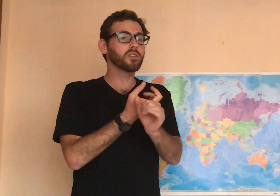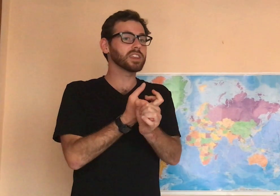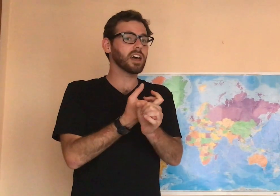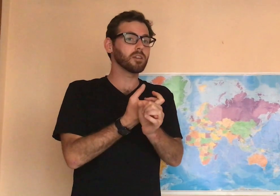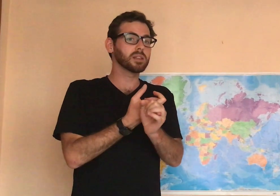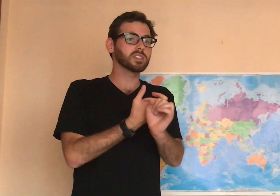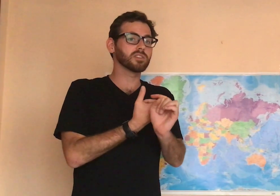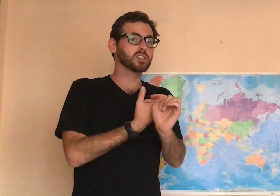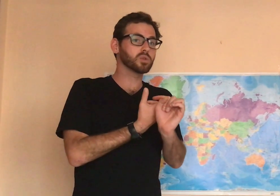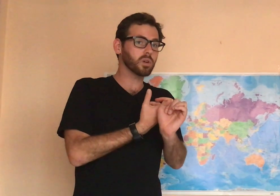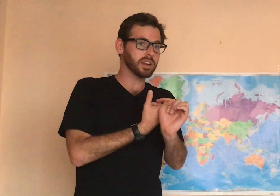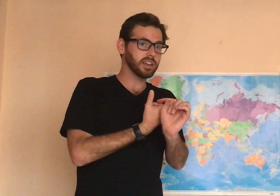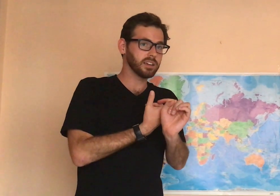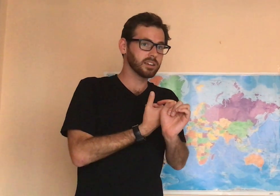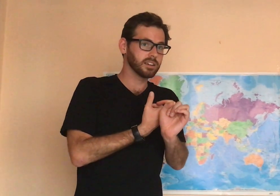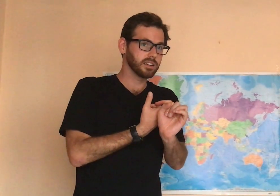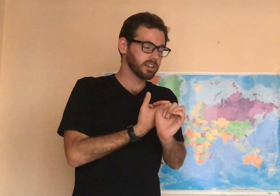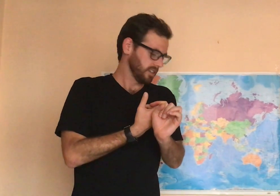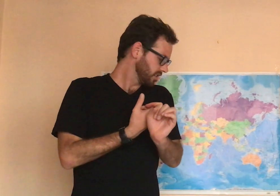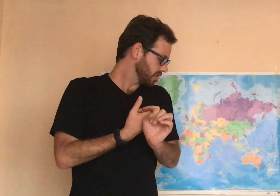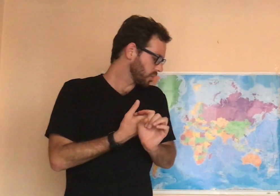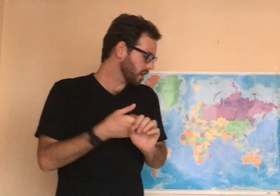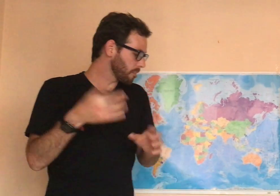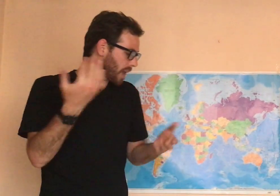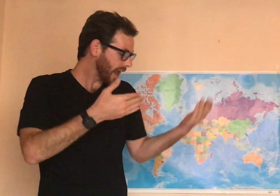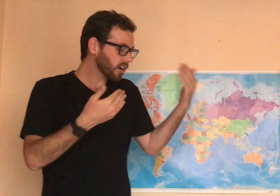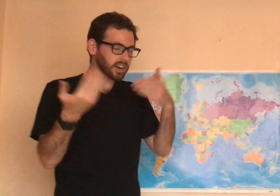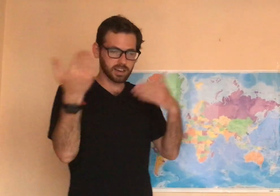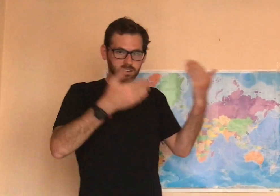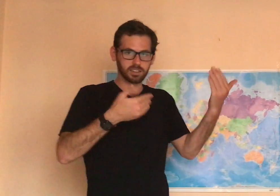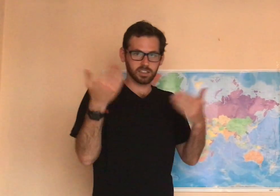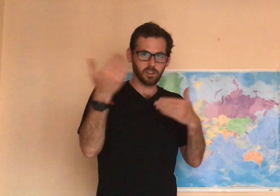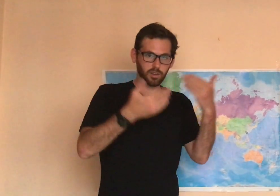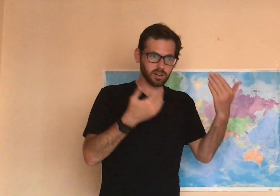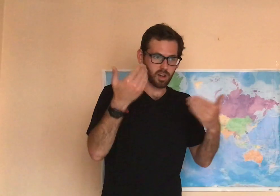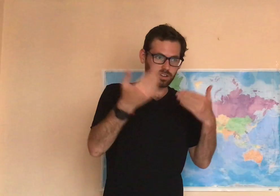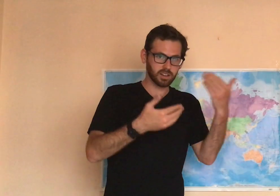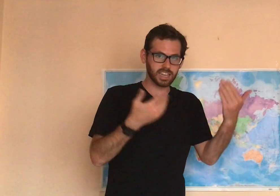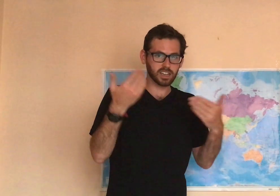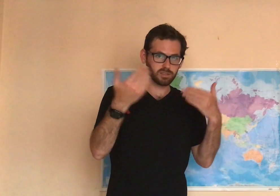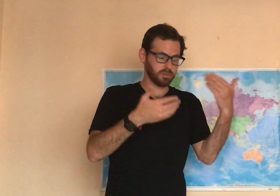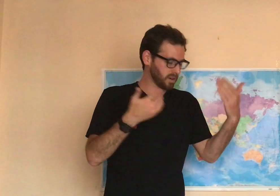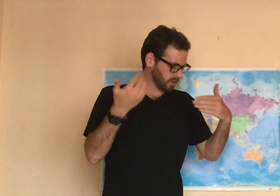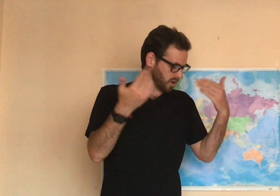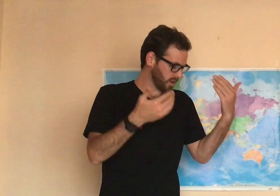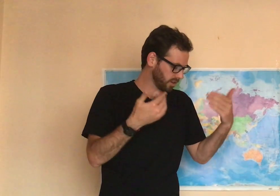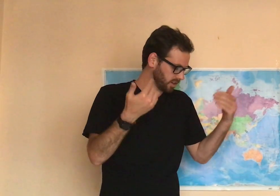over the elements of the story. So, we're comparing different texts from different authors.